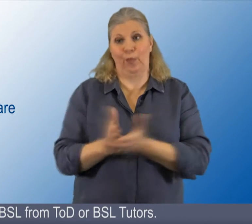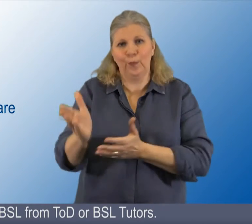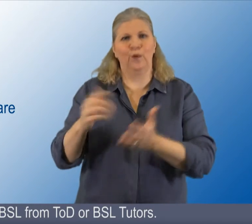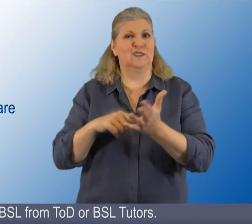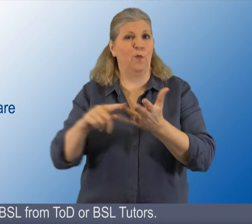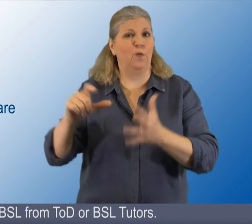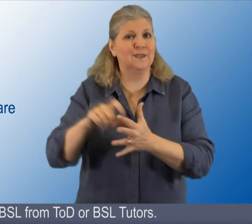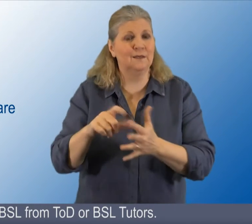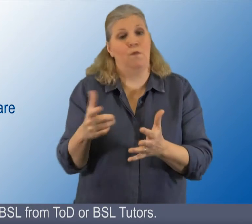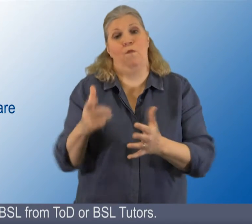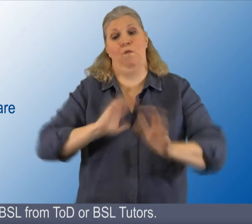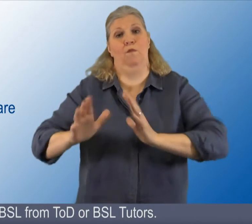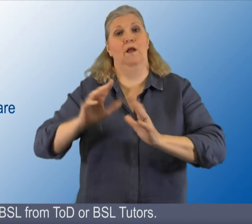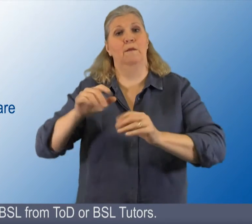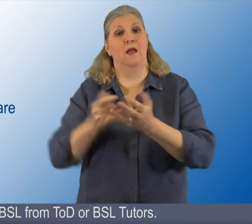teachers of the deaf or BSL jitters